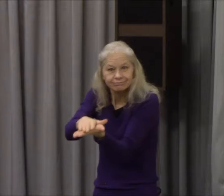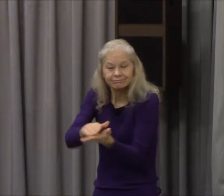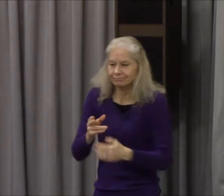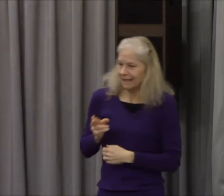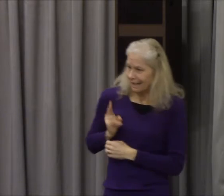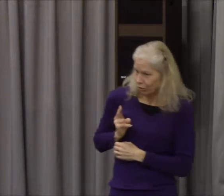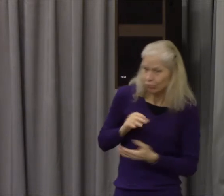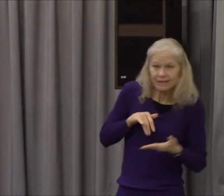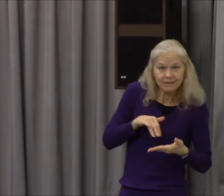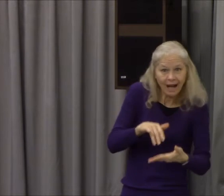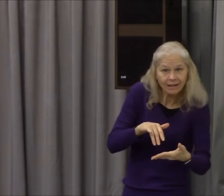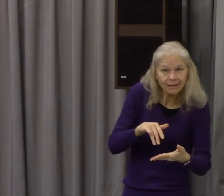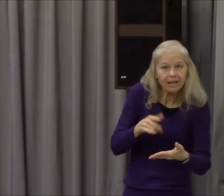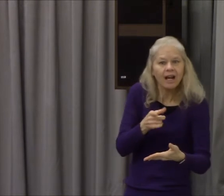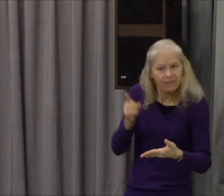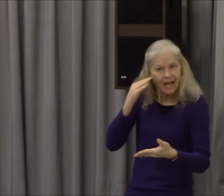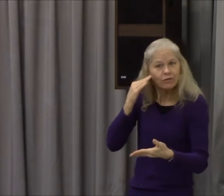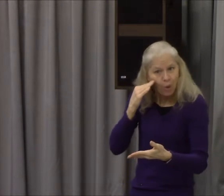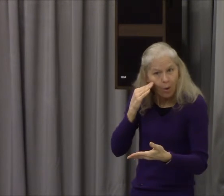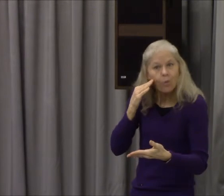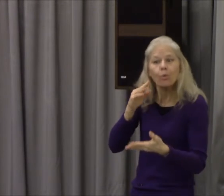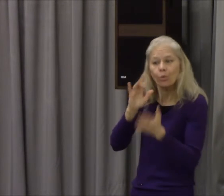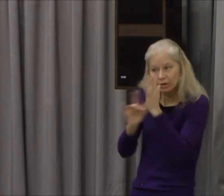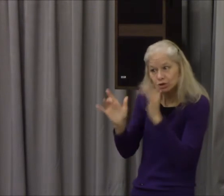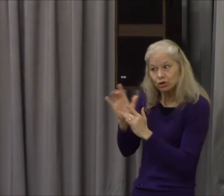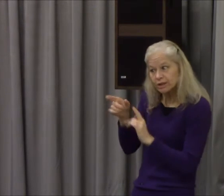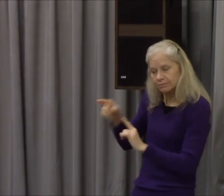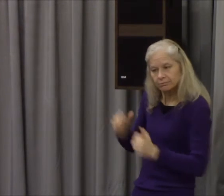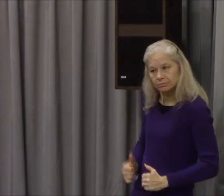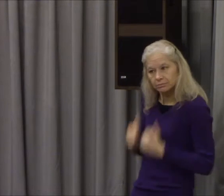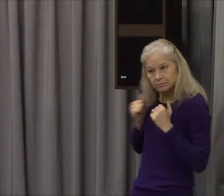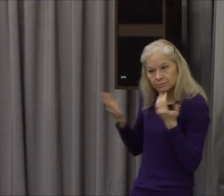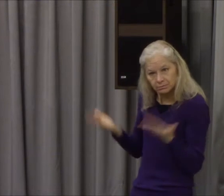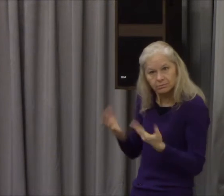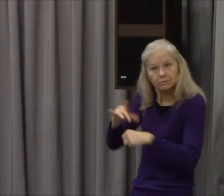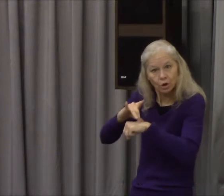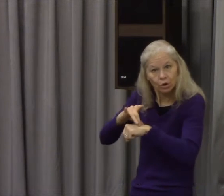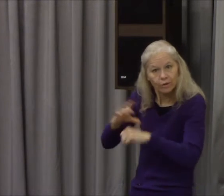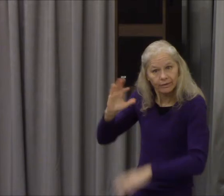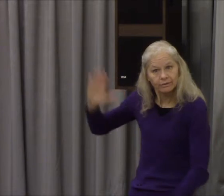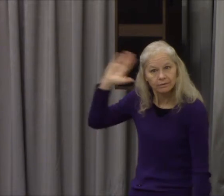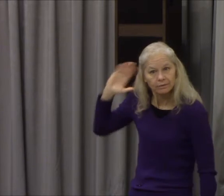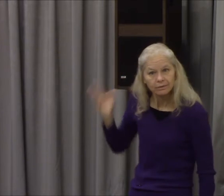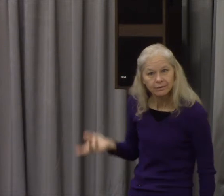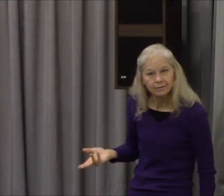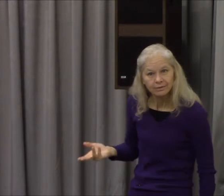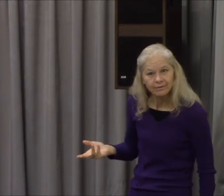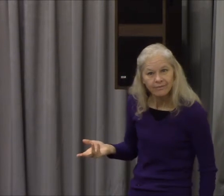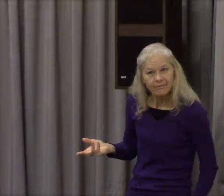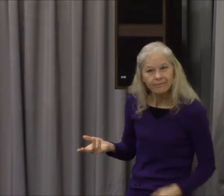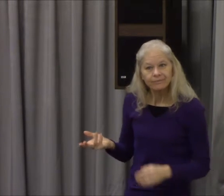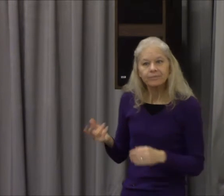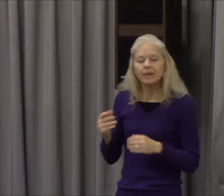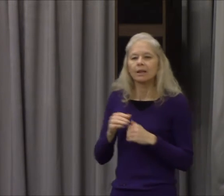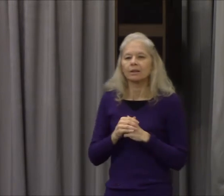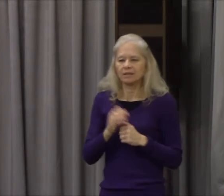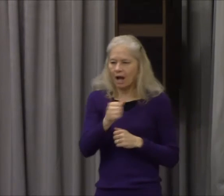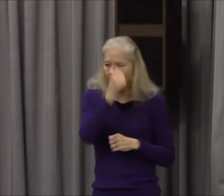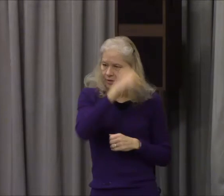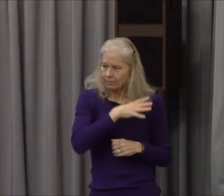as the Jews were making constant disturbances at the instigation of Christus Pontius expelled them